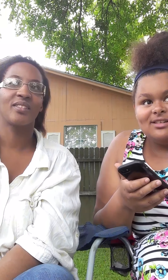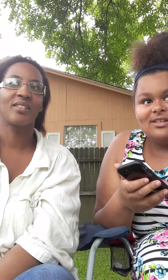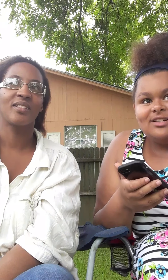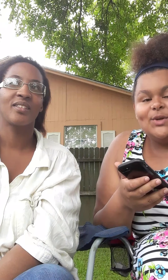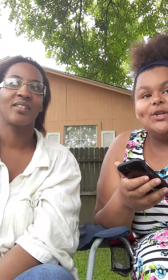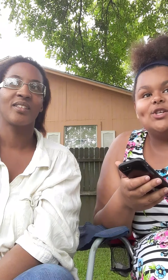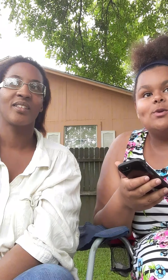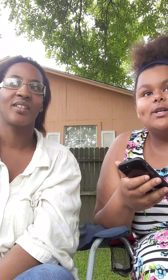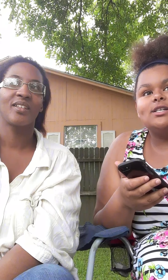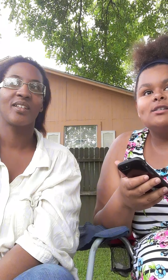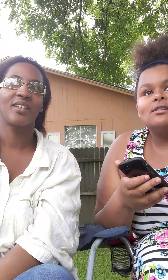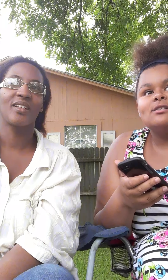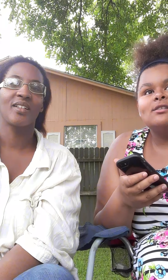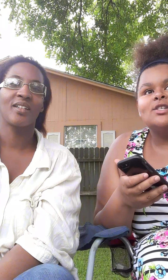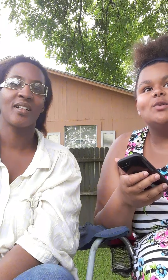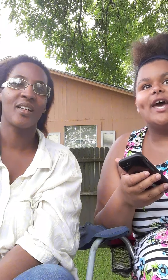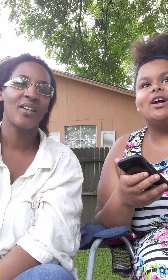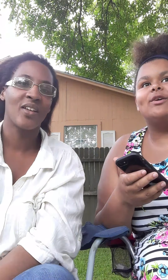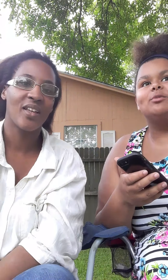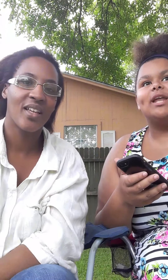You want do this one with us? You ghetto and you black.